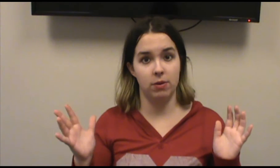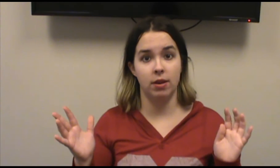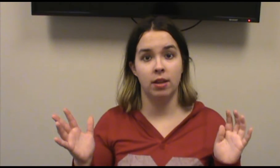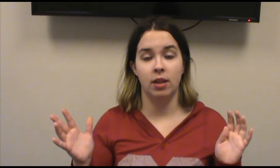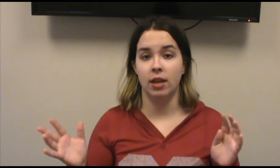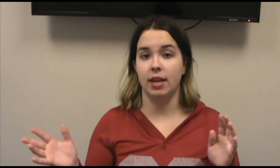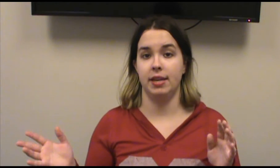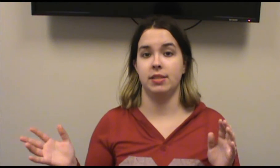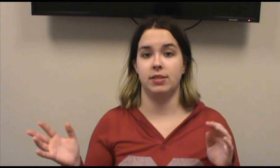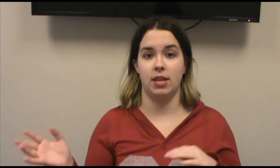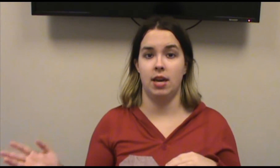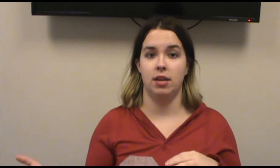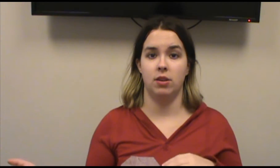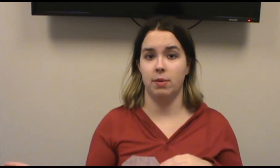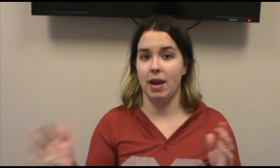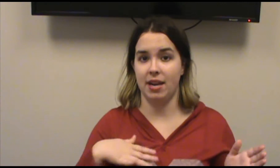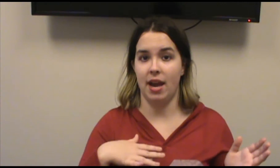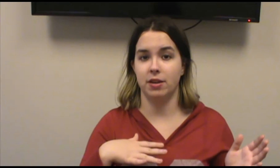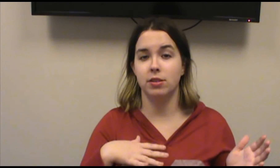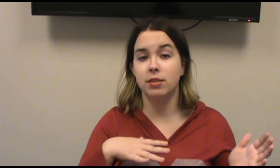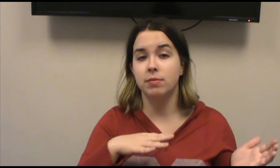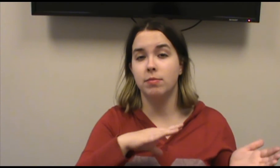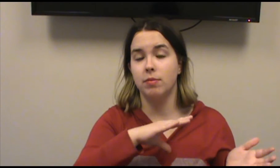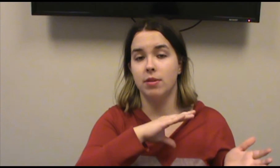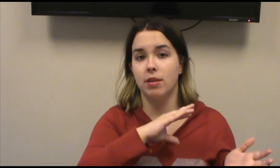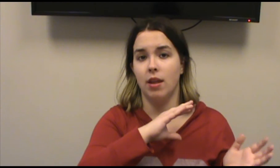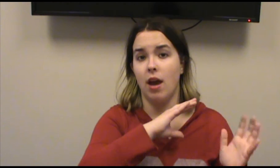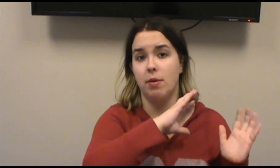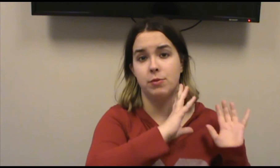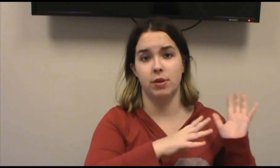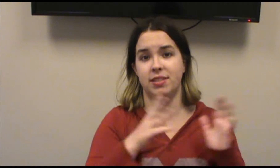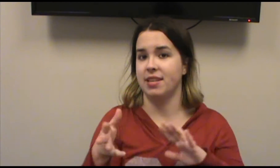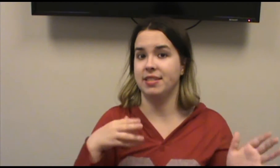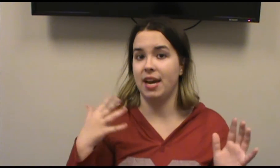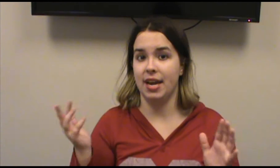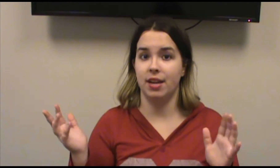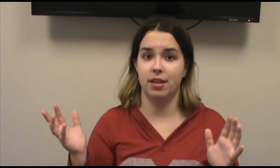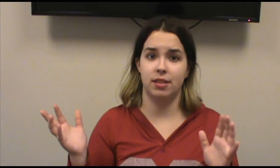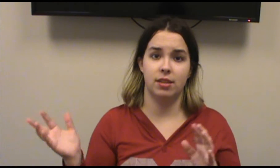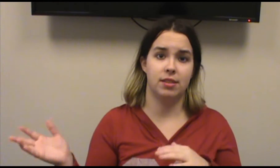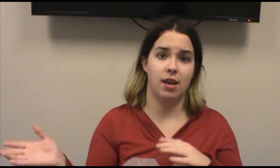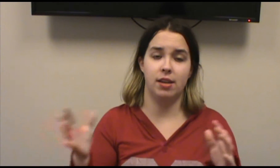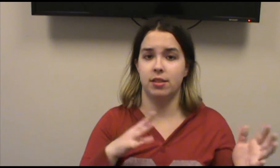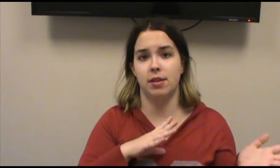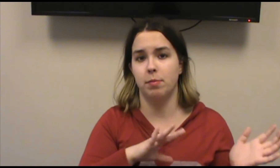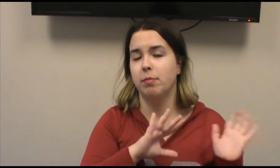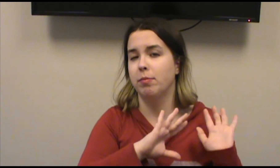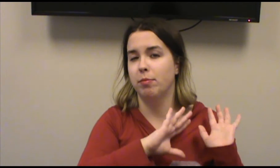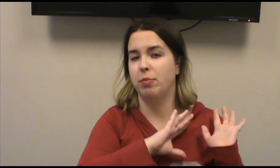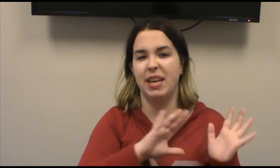is that the Mad Hatters sort of sets his eyes on some plenty